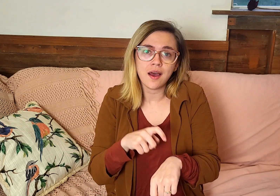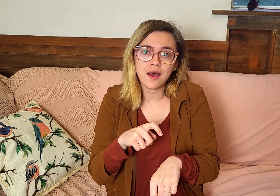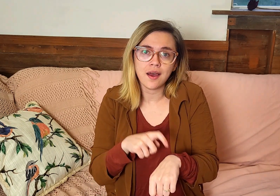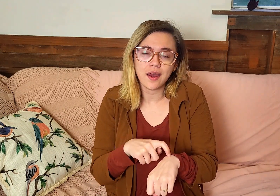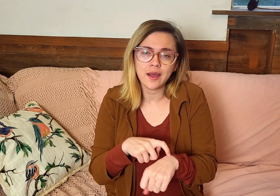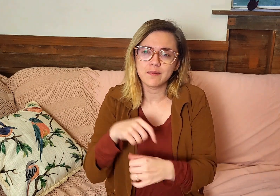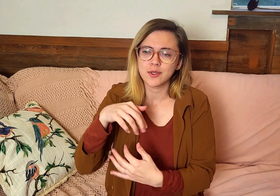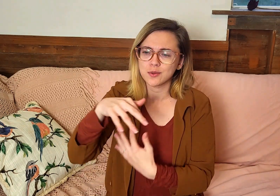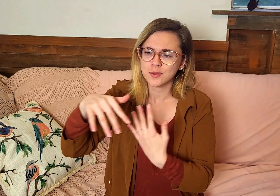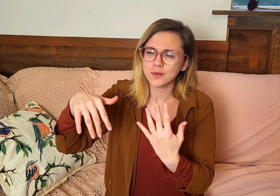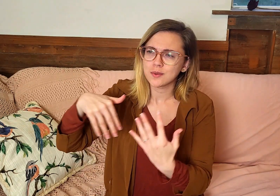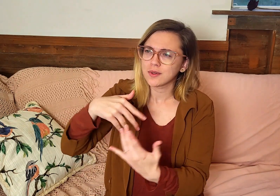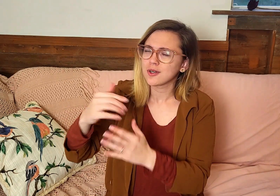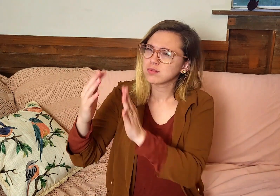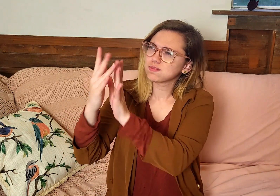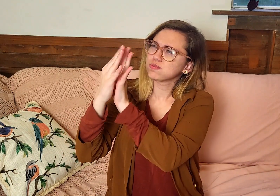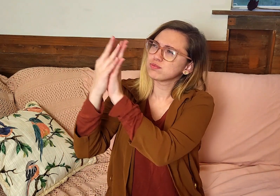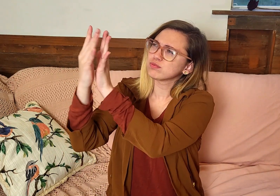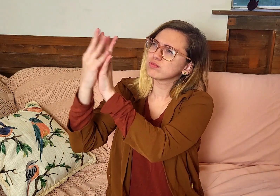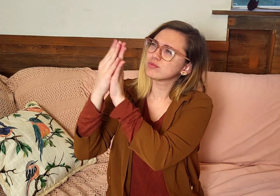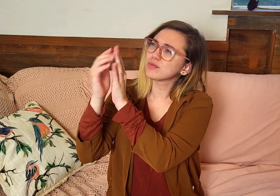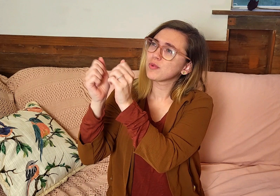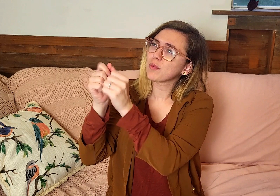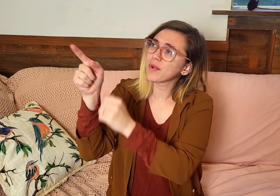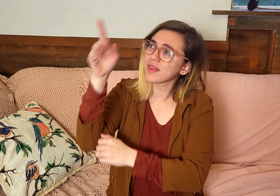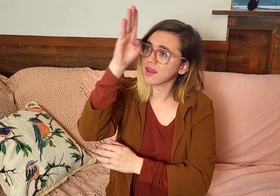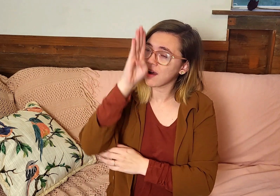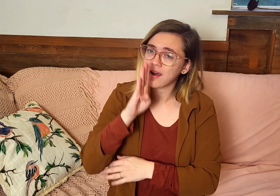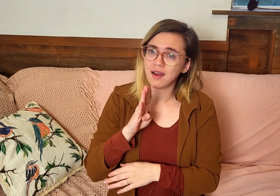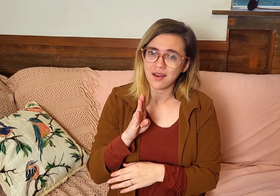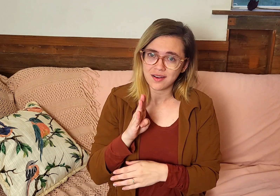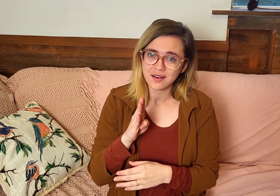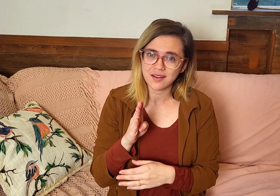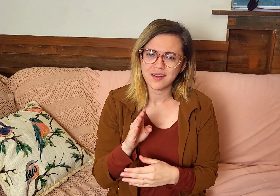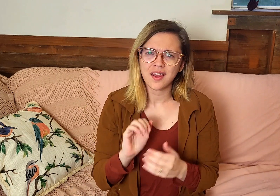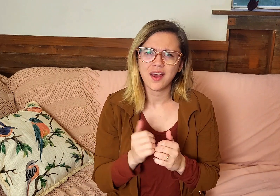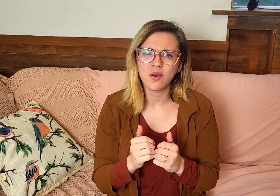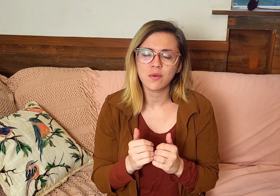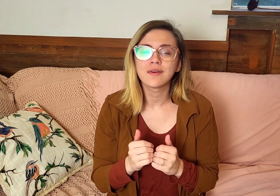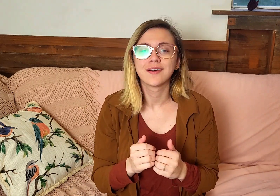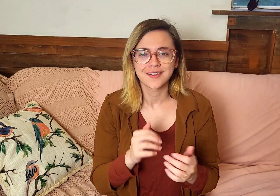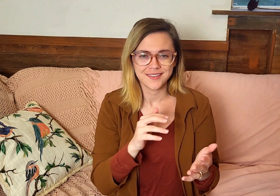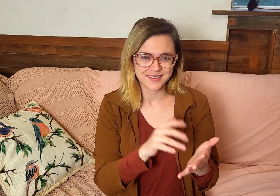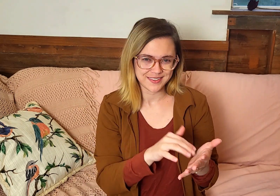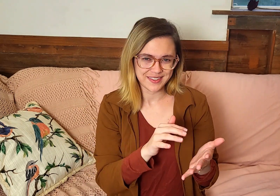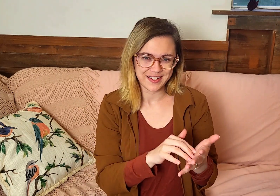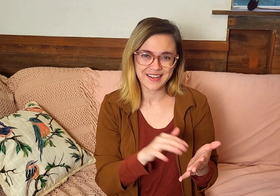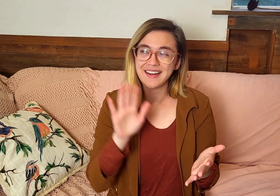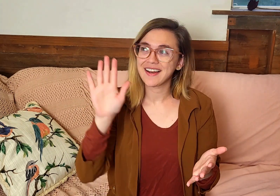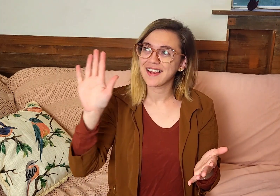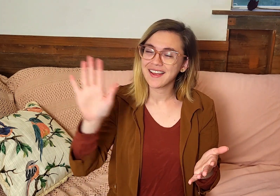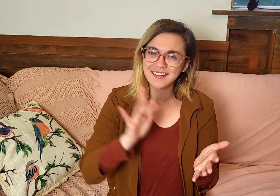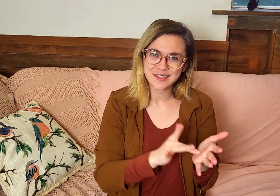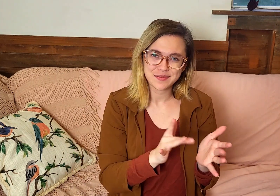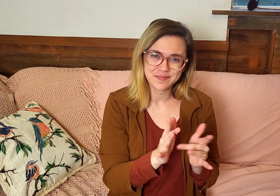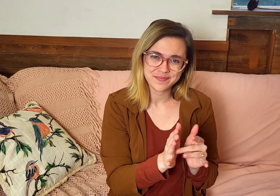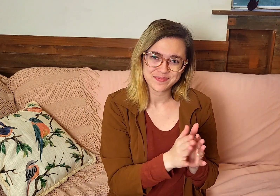to socialize and have fellowship with God. How can we do that? By studying His Word.